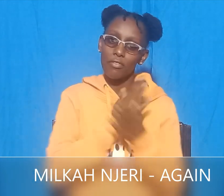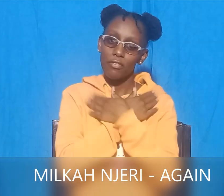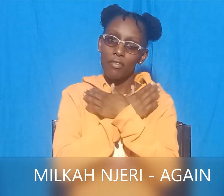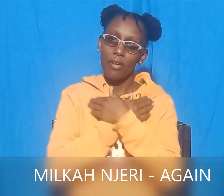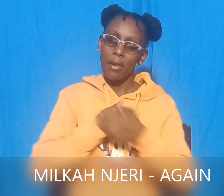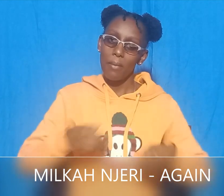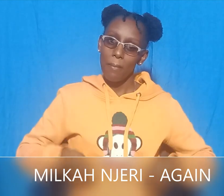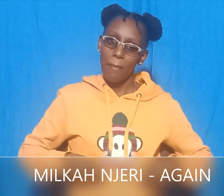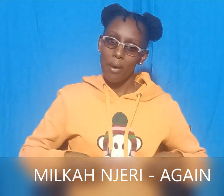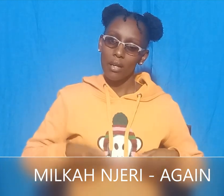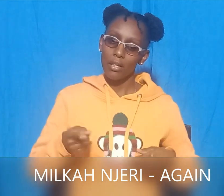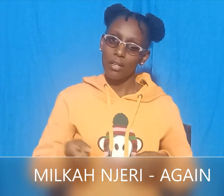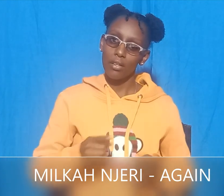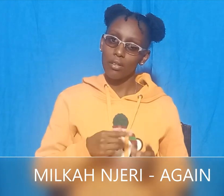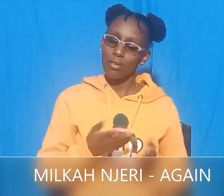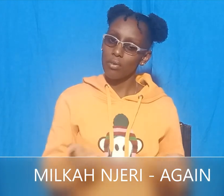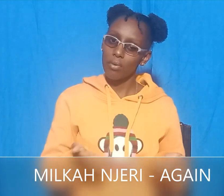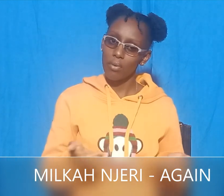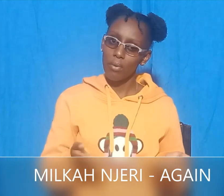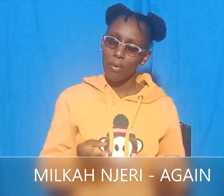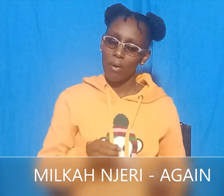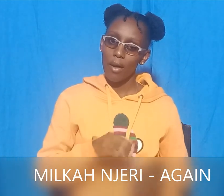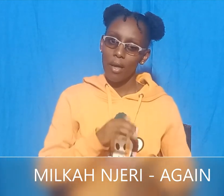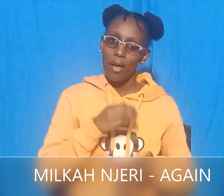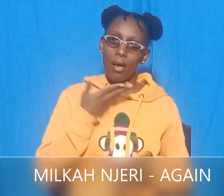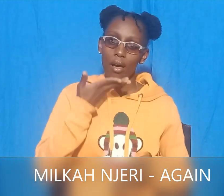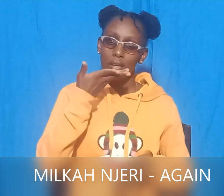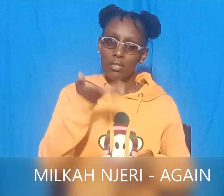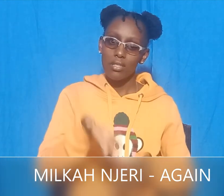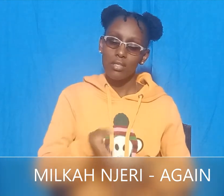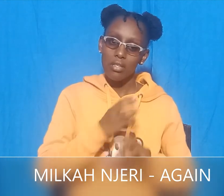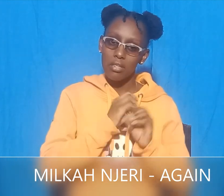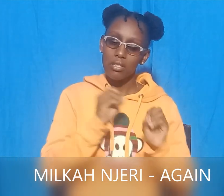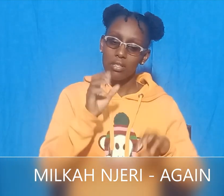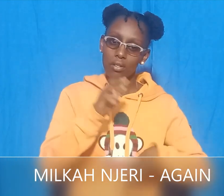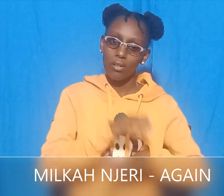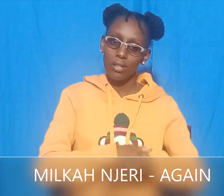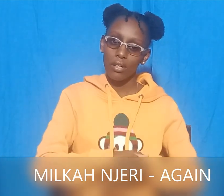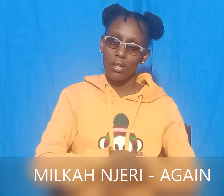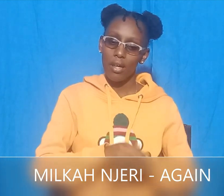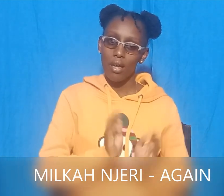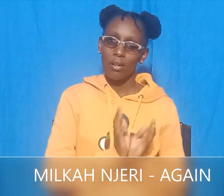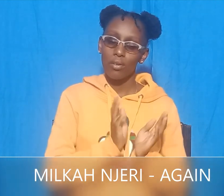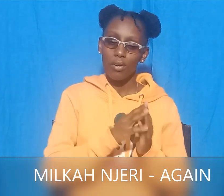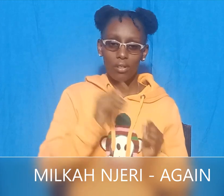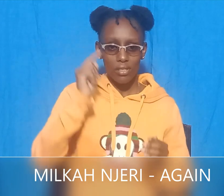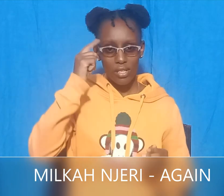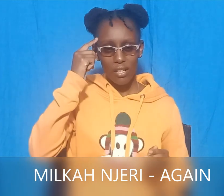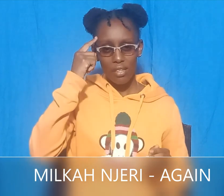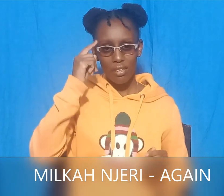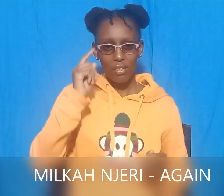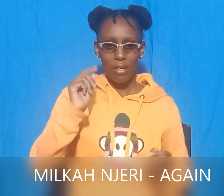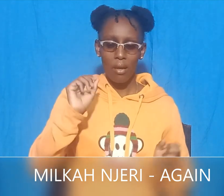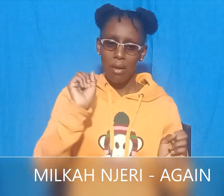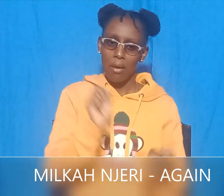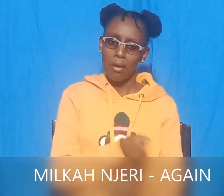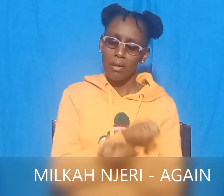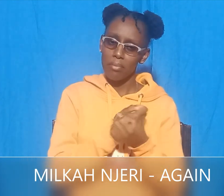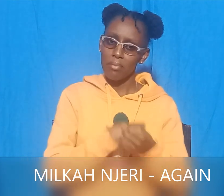There was no answer. The crocodile thought, I am afraid he can't find the heart